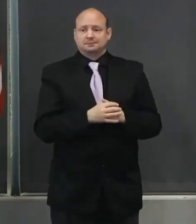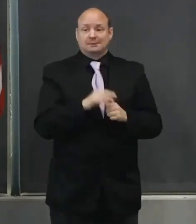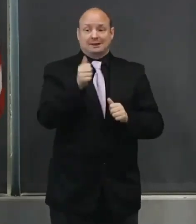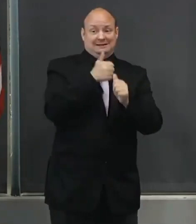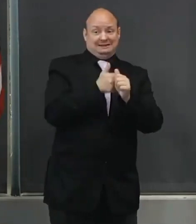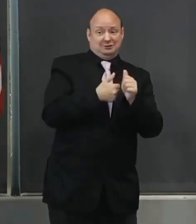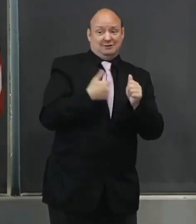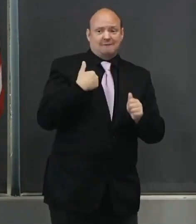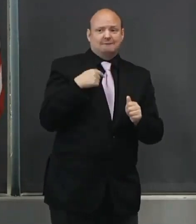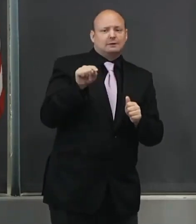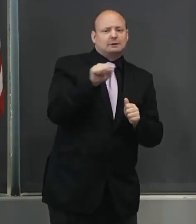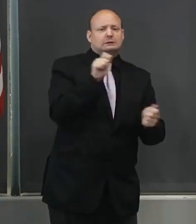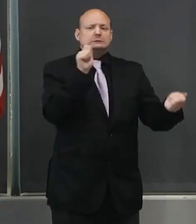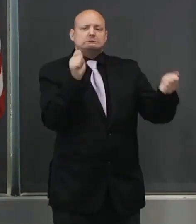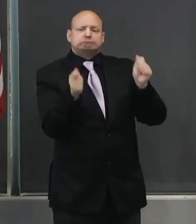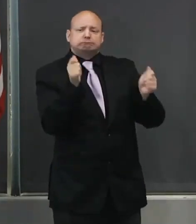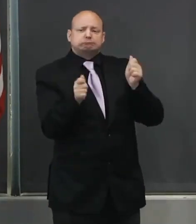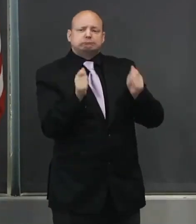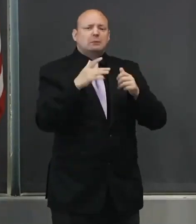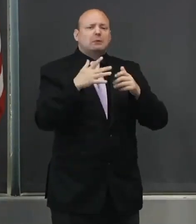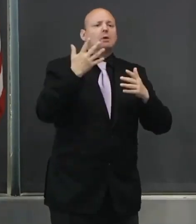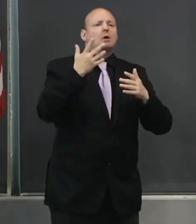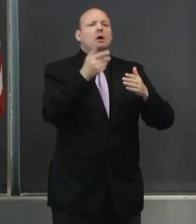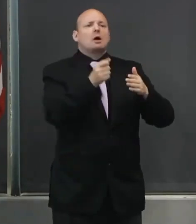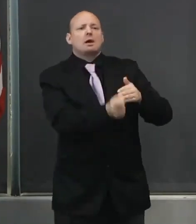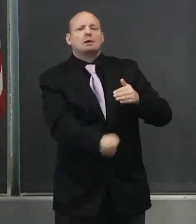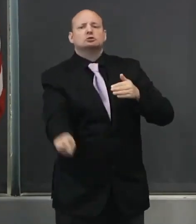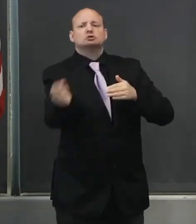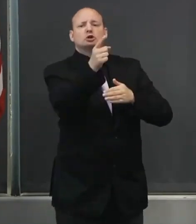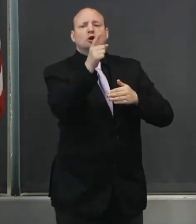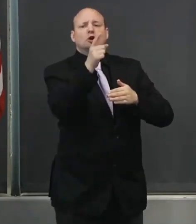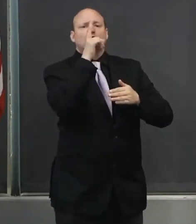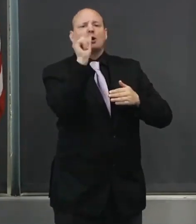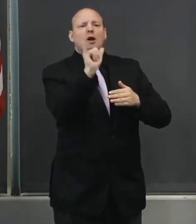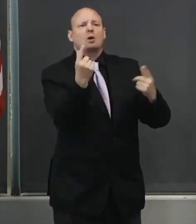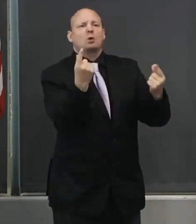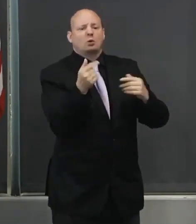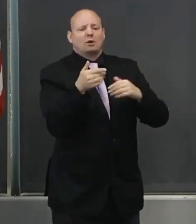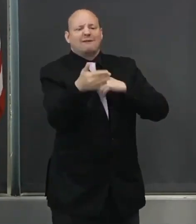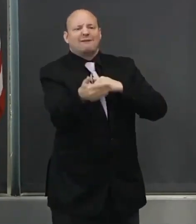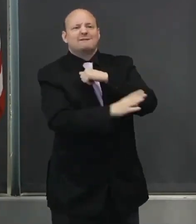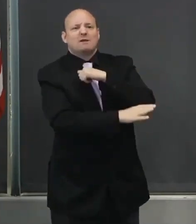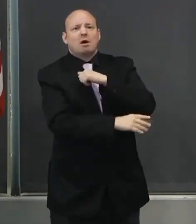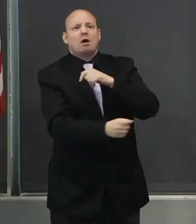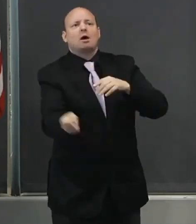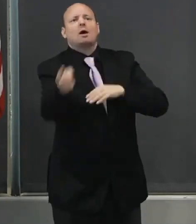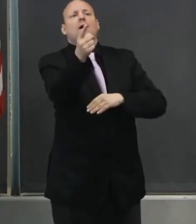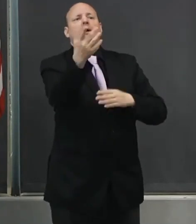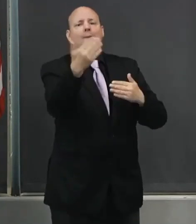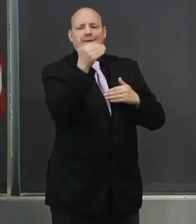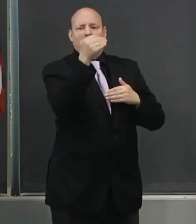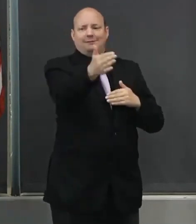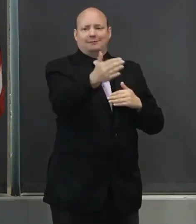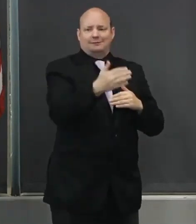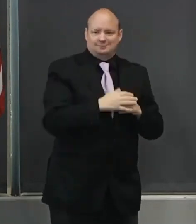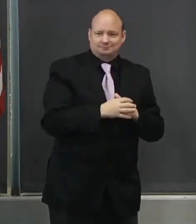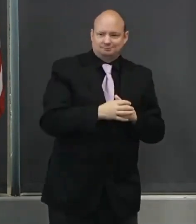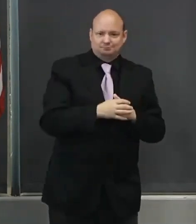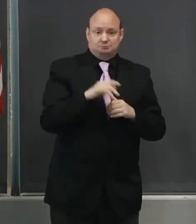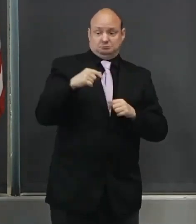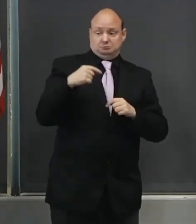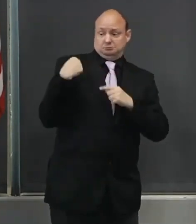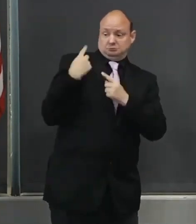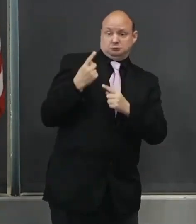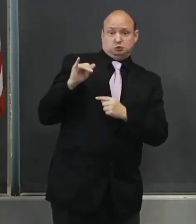decision. And yet, in the time since then, the virus has continued to spread and